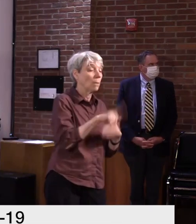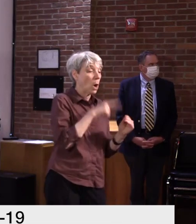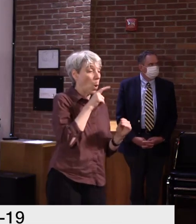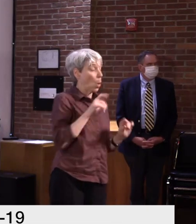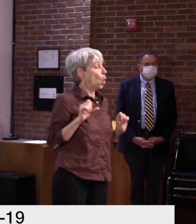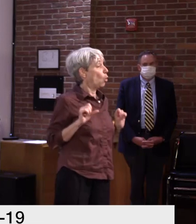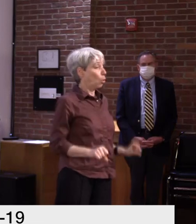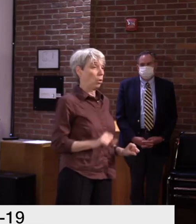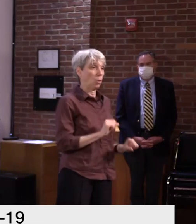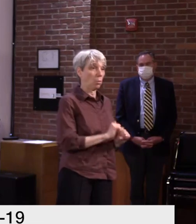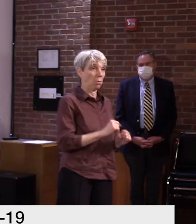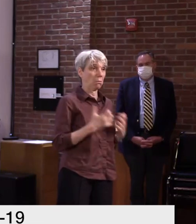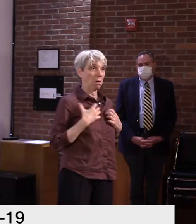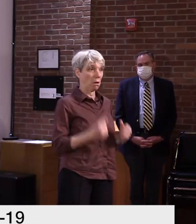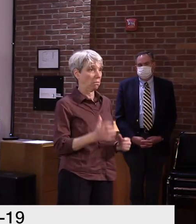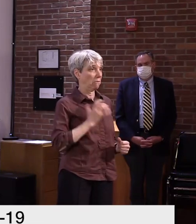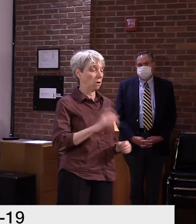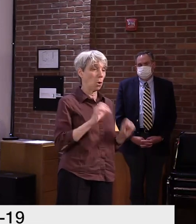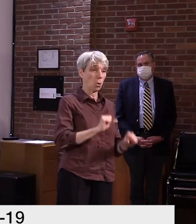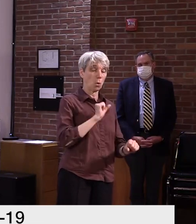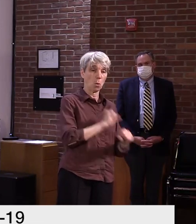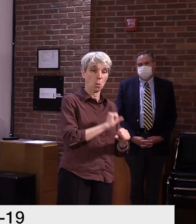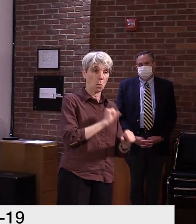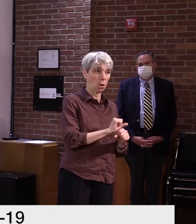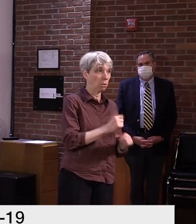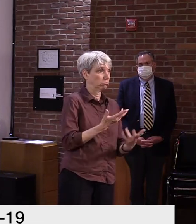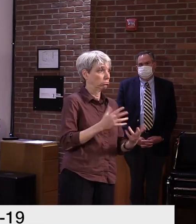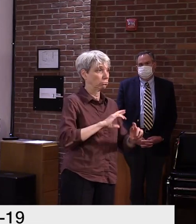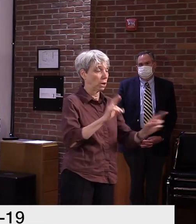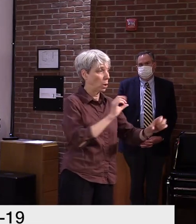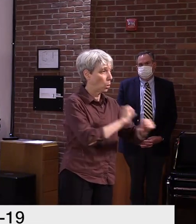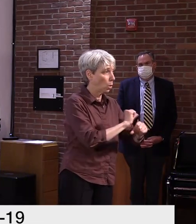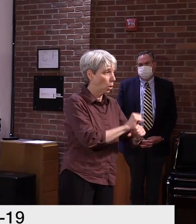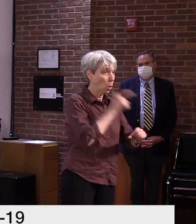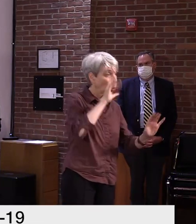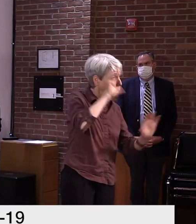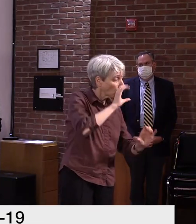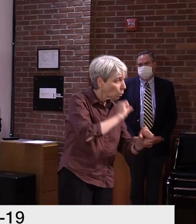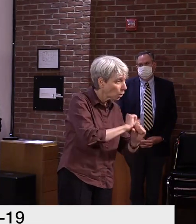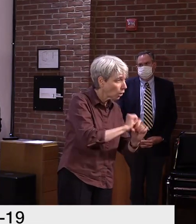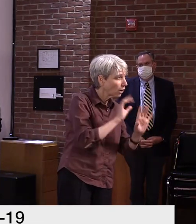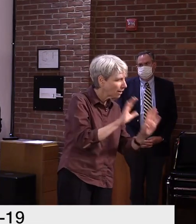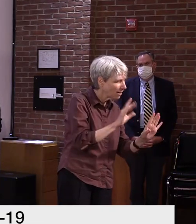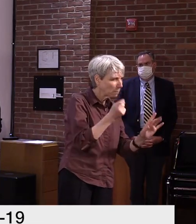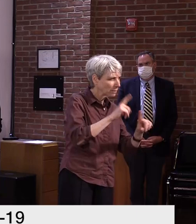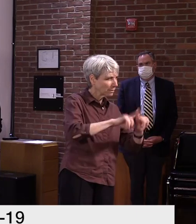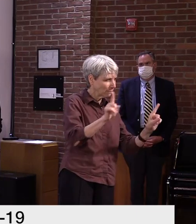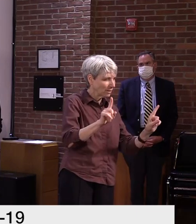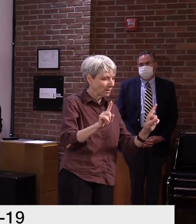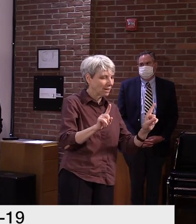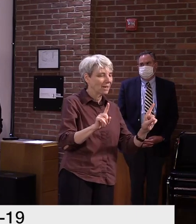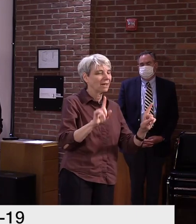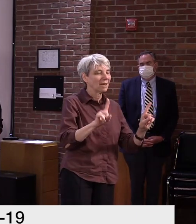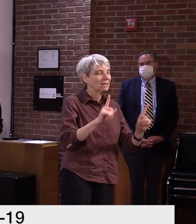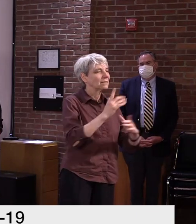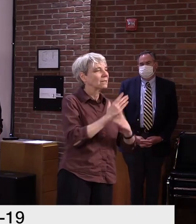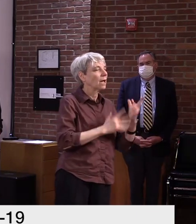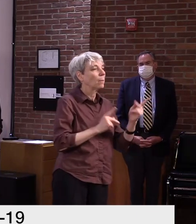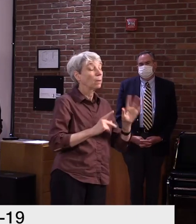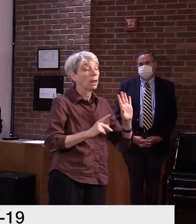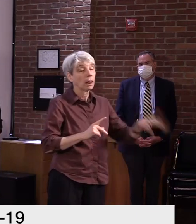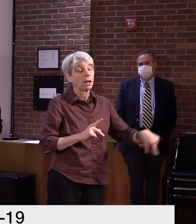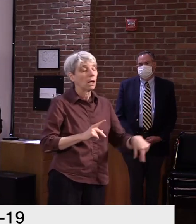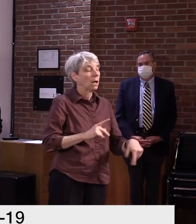and available for work or people who are looking for work, at the same time, we run into an issue as people aren't necessarily